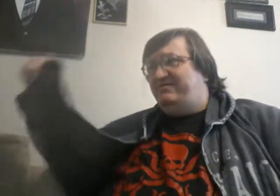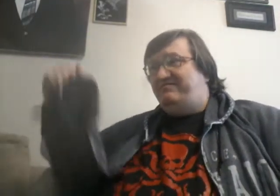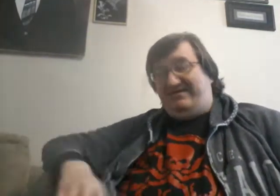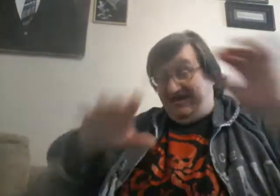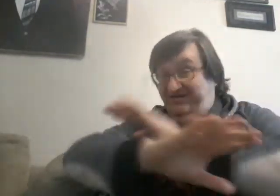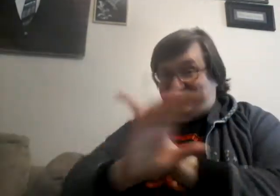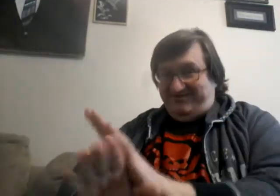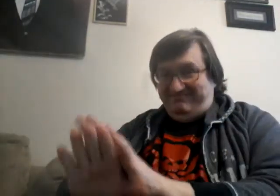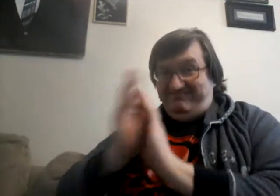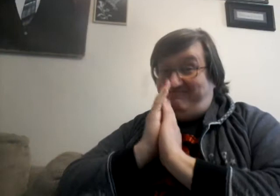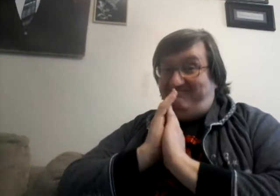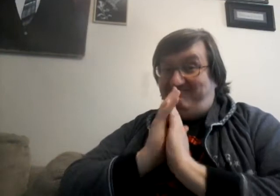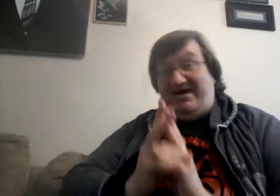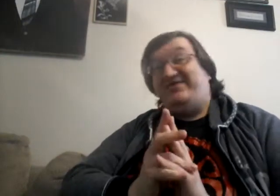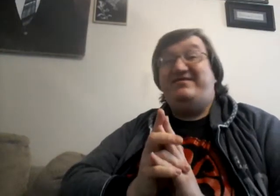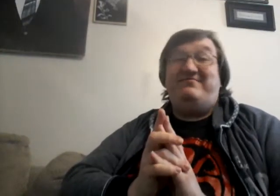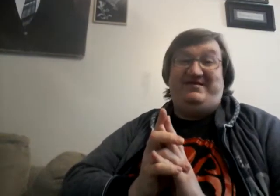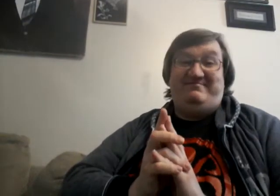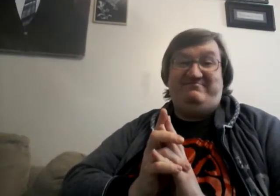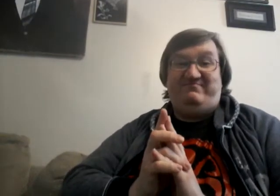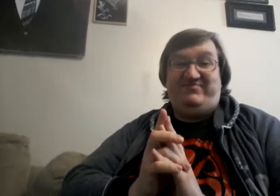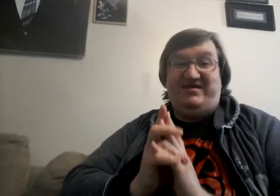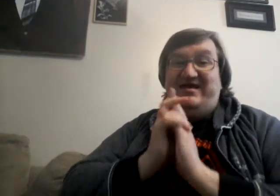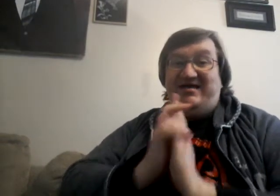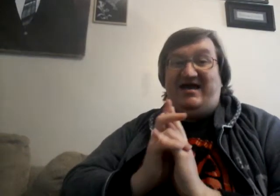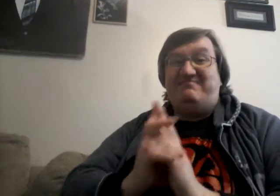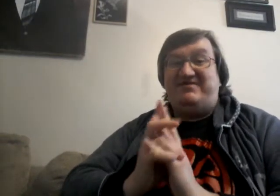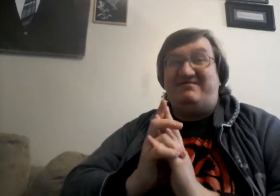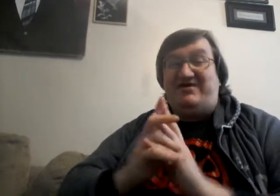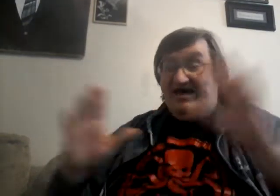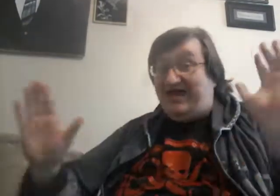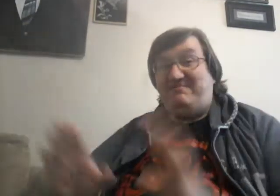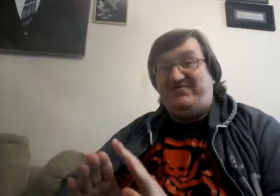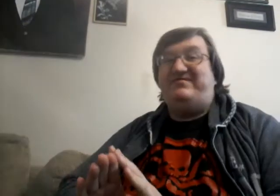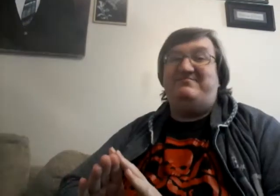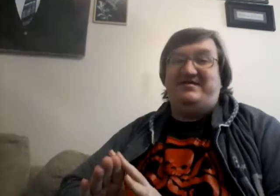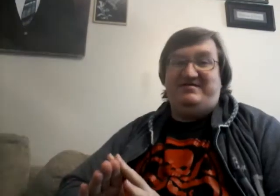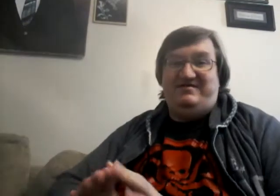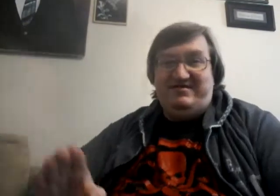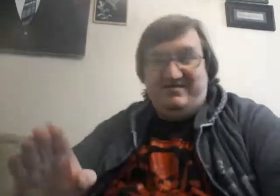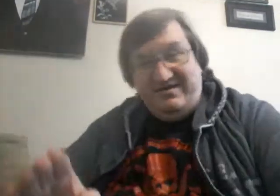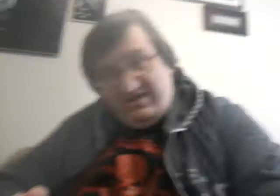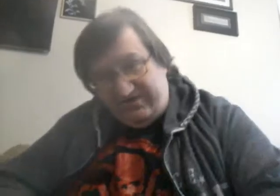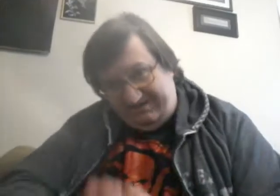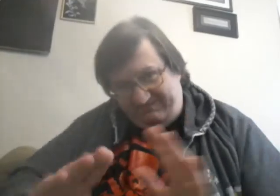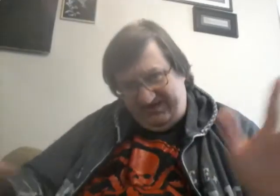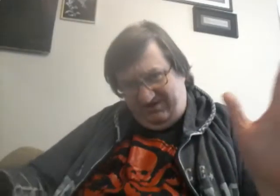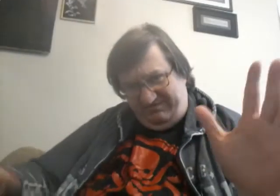And, anyway, my theory. I have a theory. Okay, I have a theory. Okay, it goes